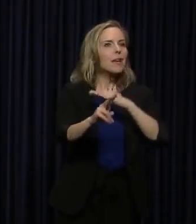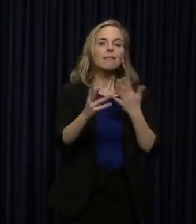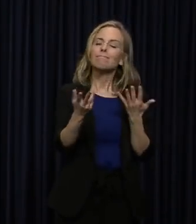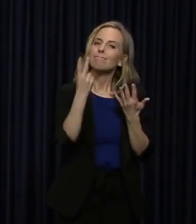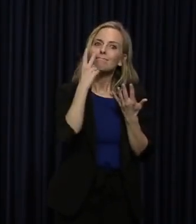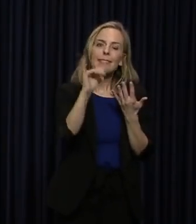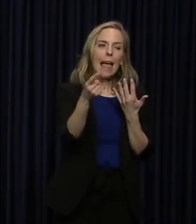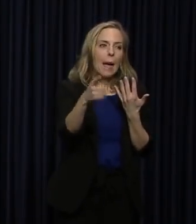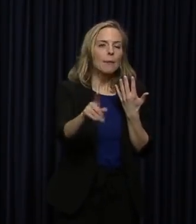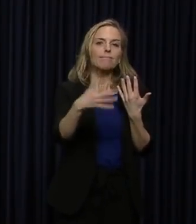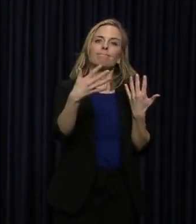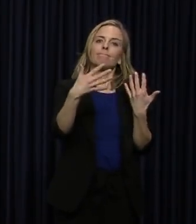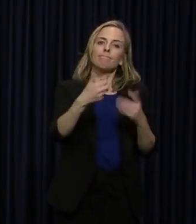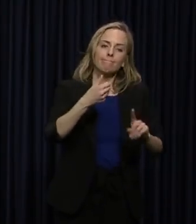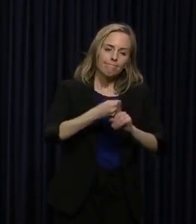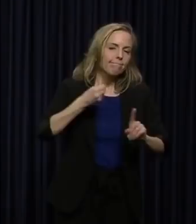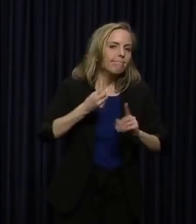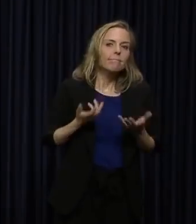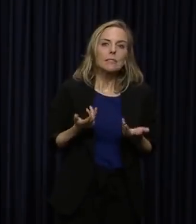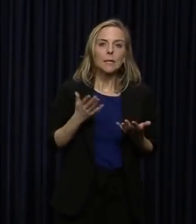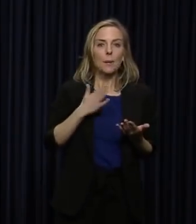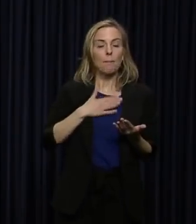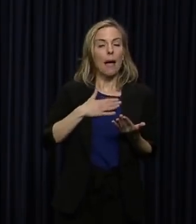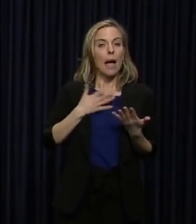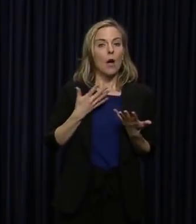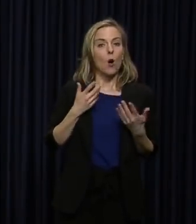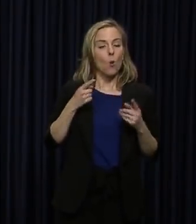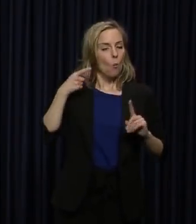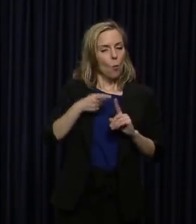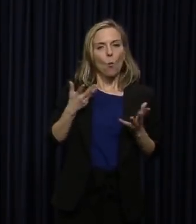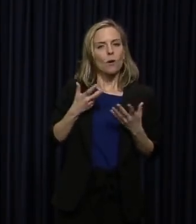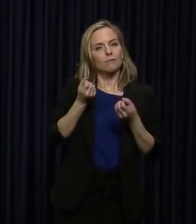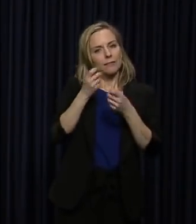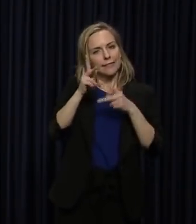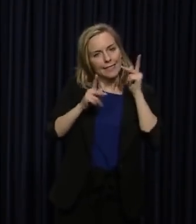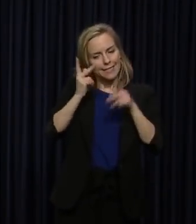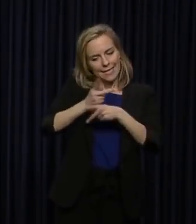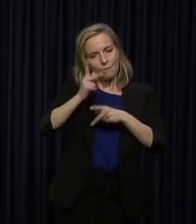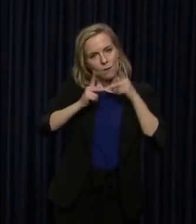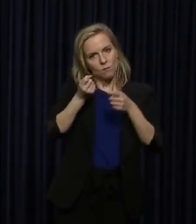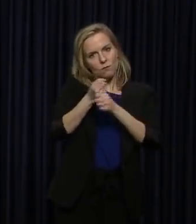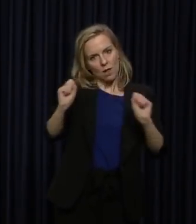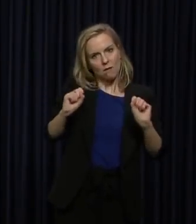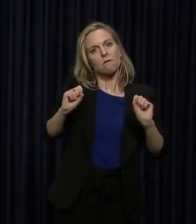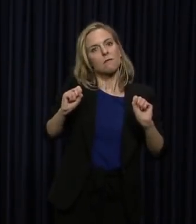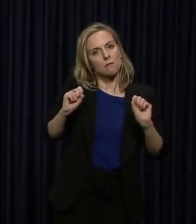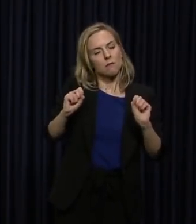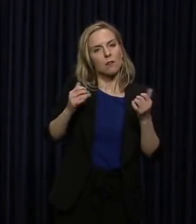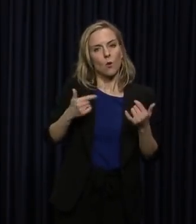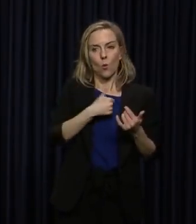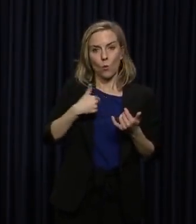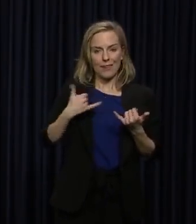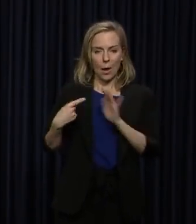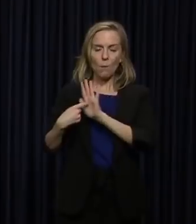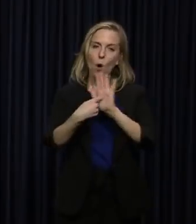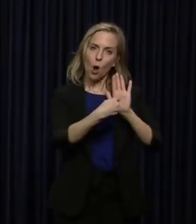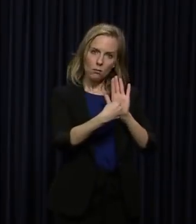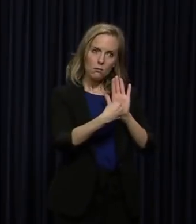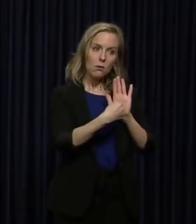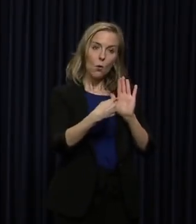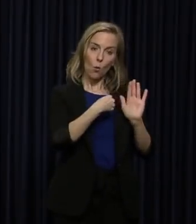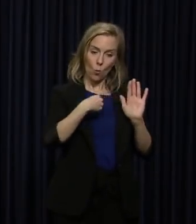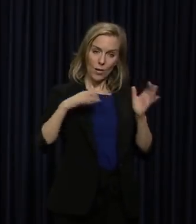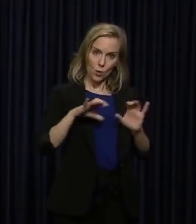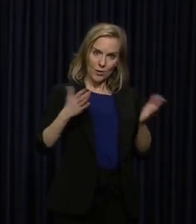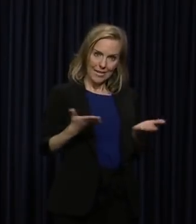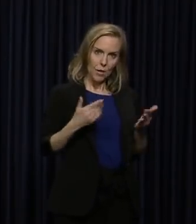at the end, my obligation is to keep people safe as we move forward. This is a step where we are modeling what we're asking other